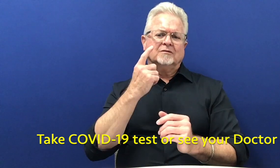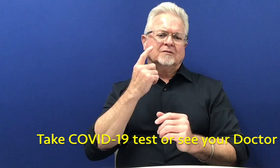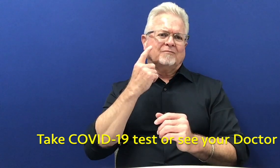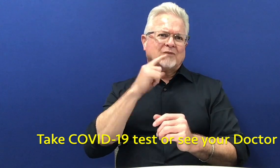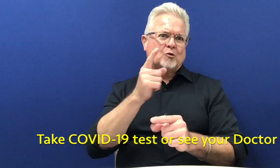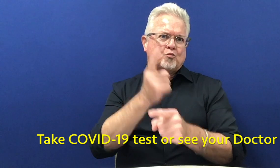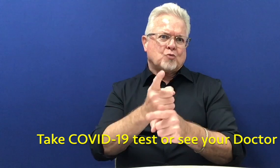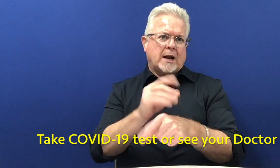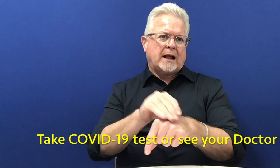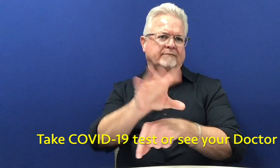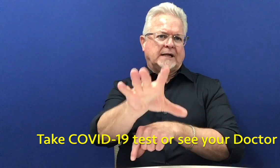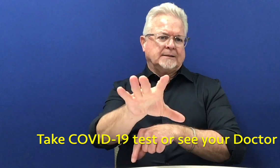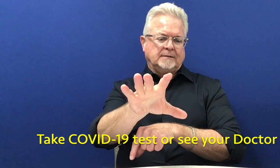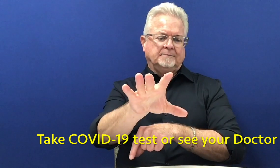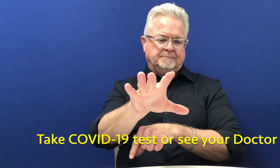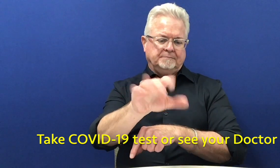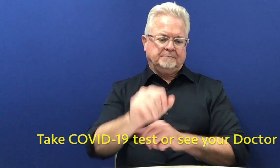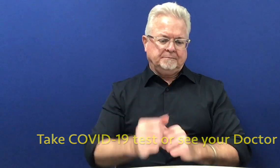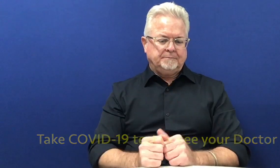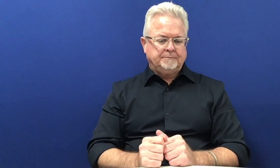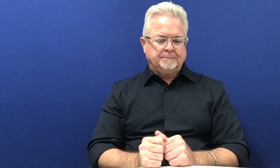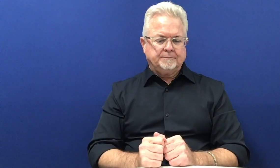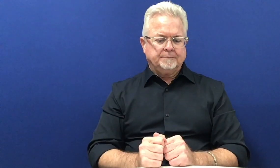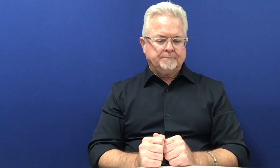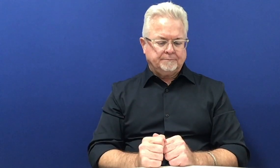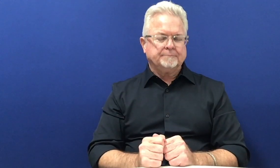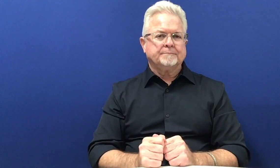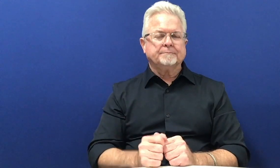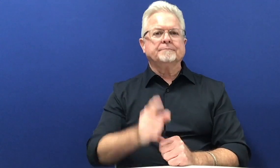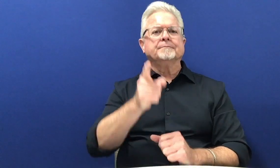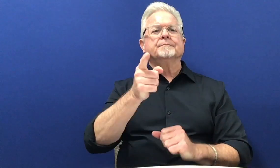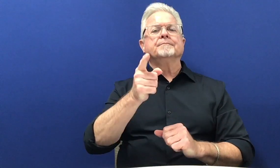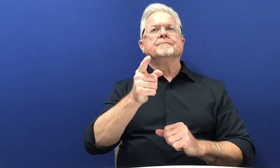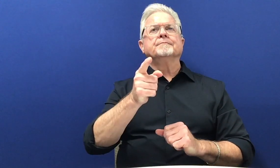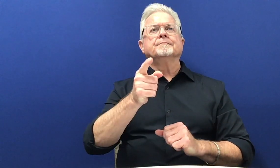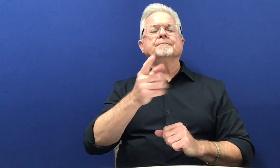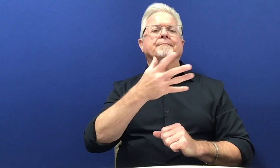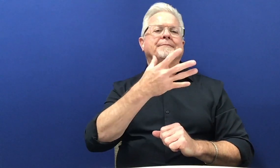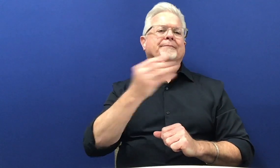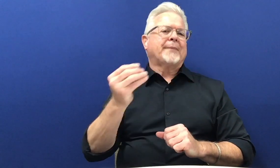take. And make sure that what you take has the right outcome for you.